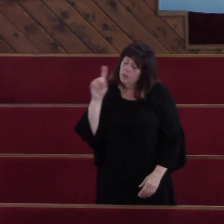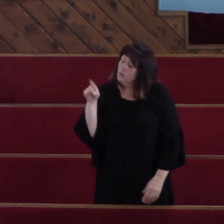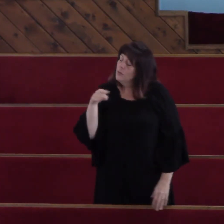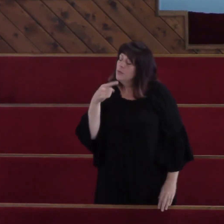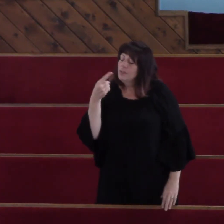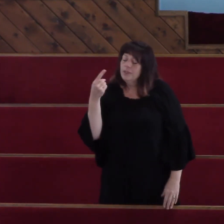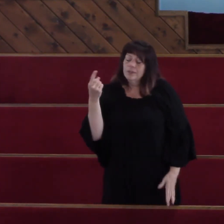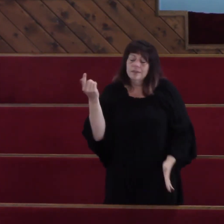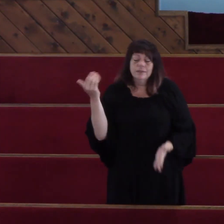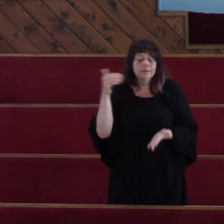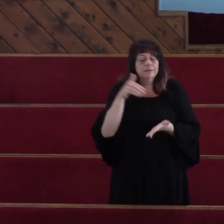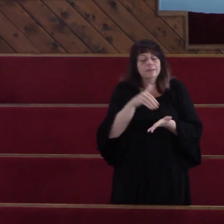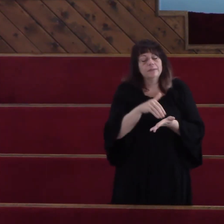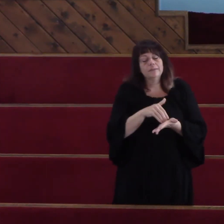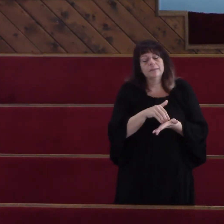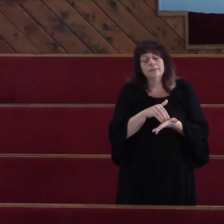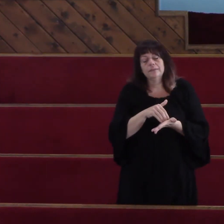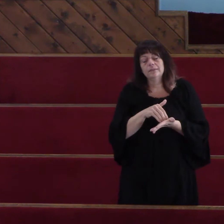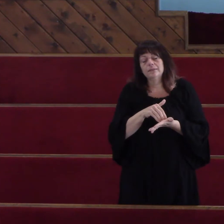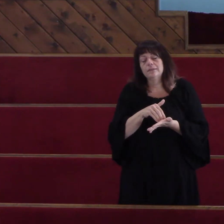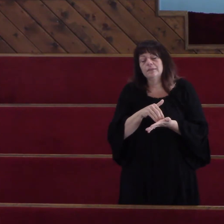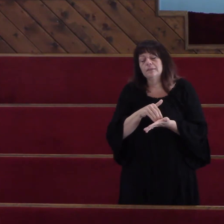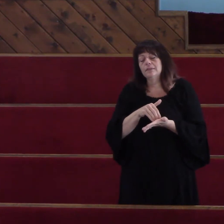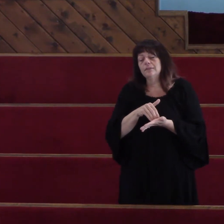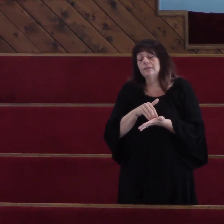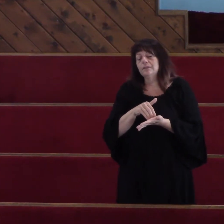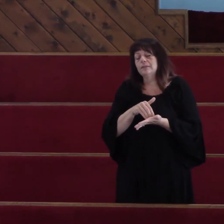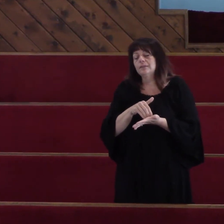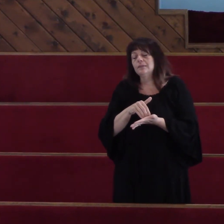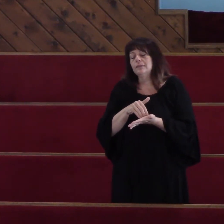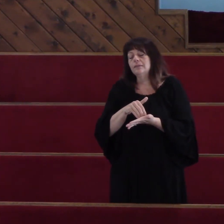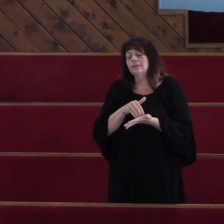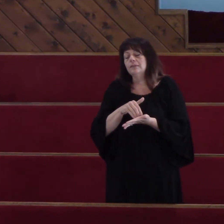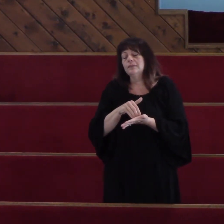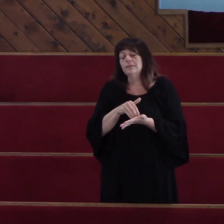Once again again Once